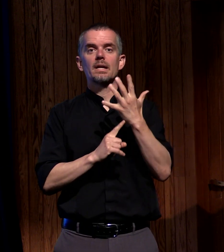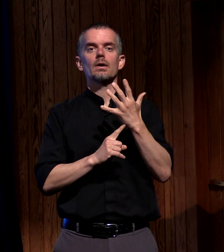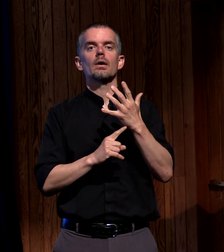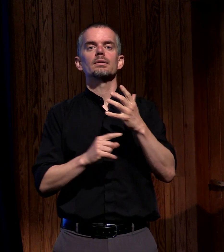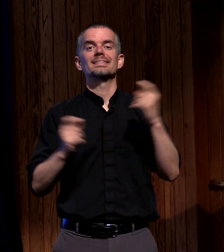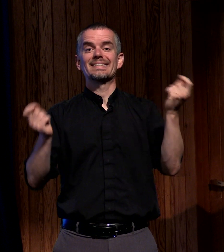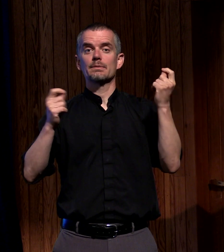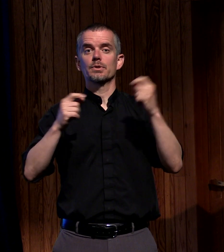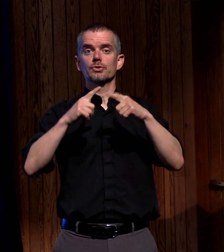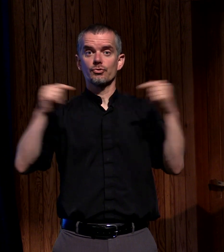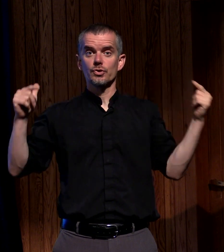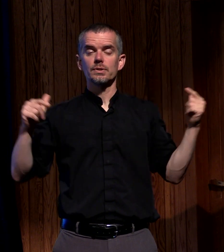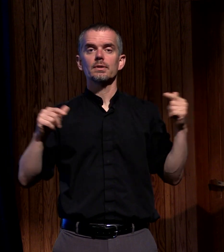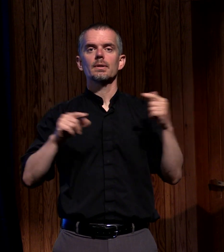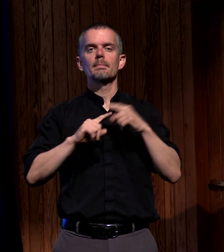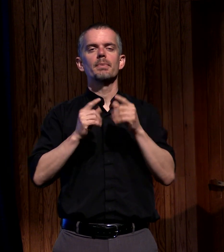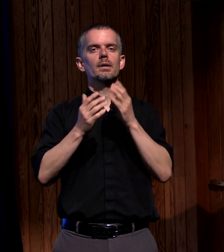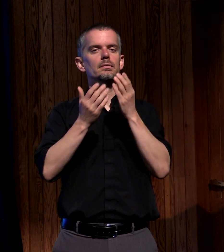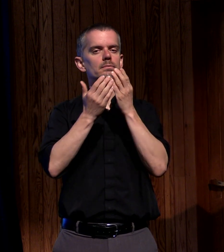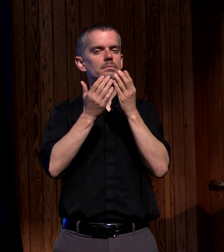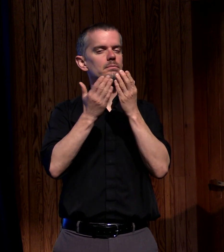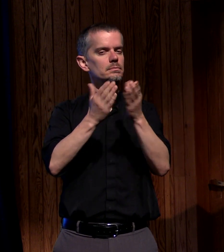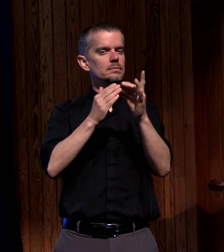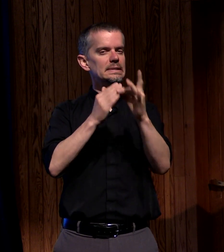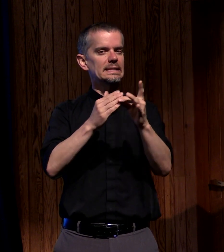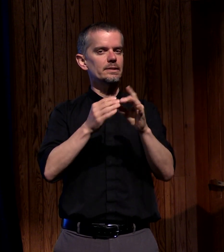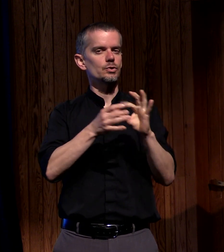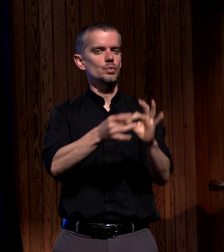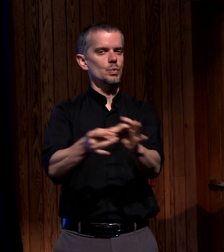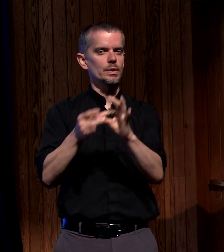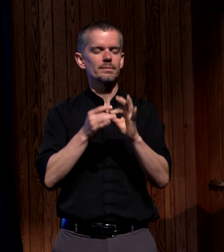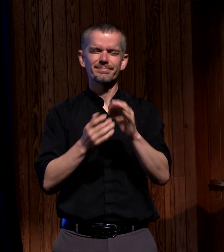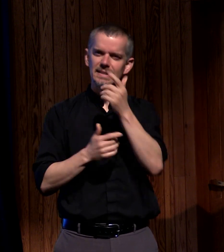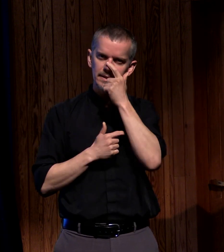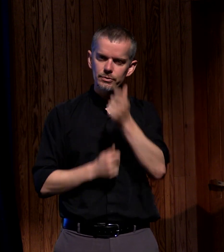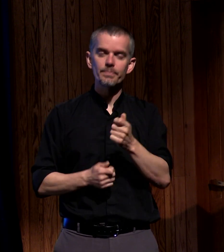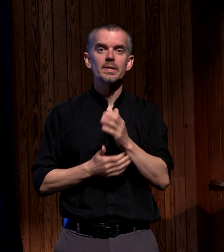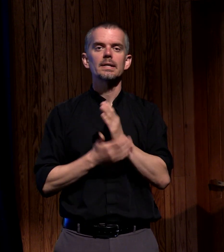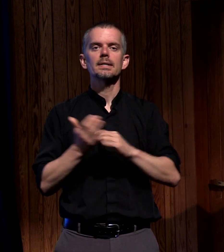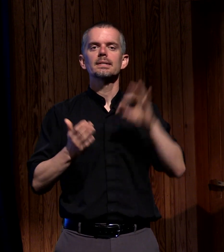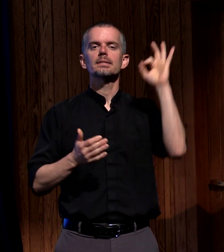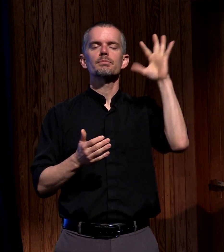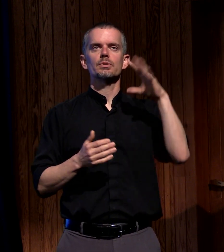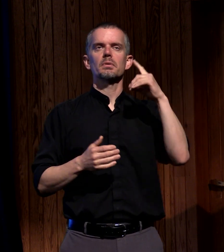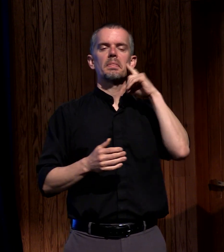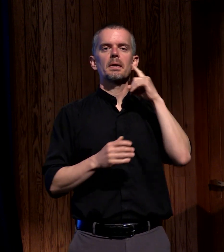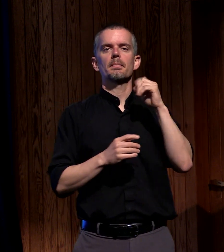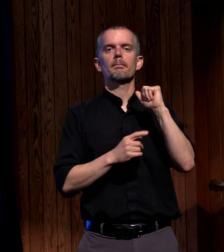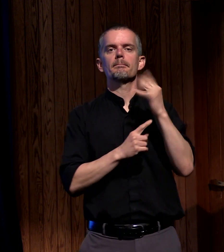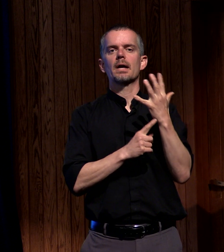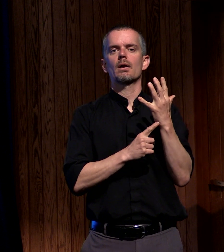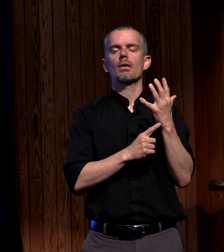it's a really interesting thing here some preachers tie Pentecost to the tower of Babel